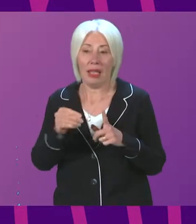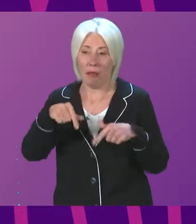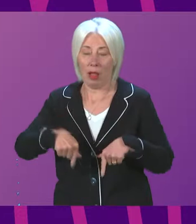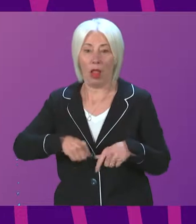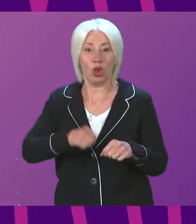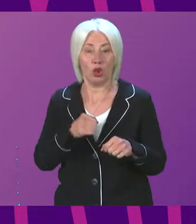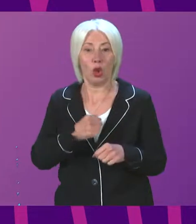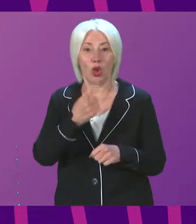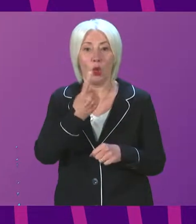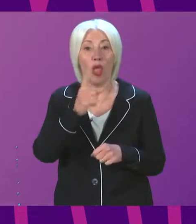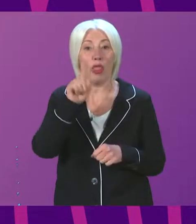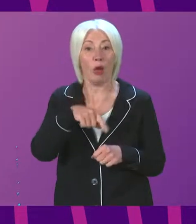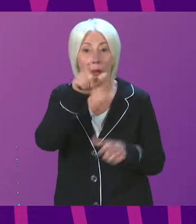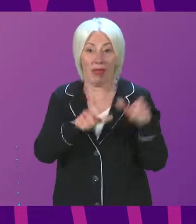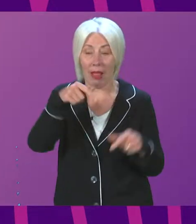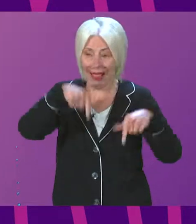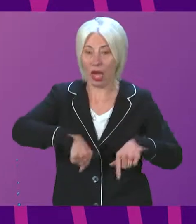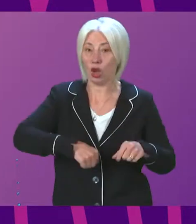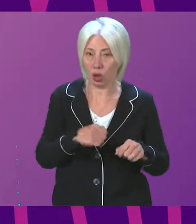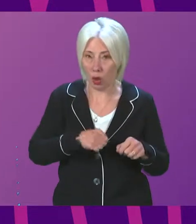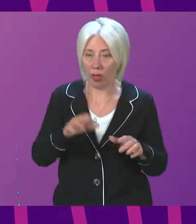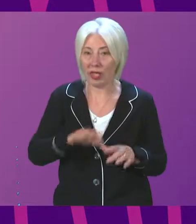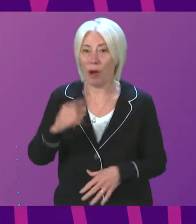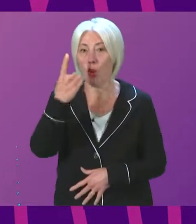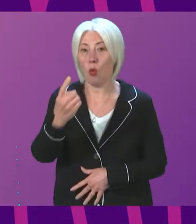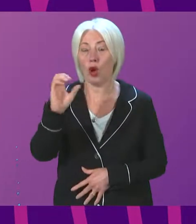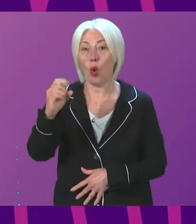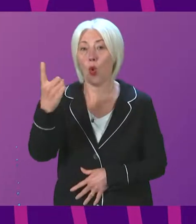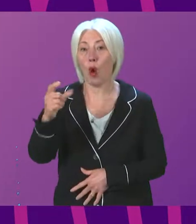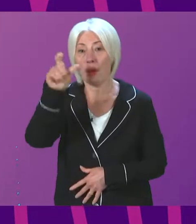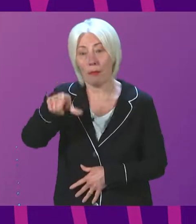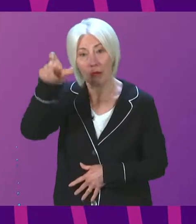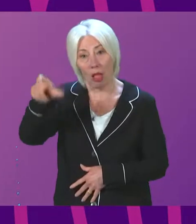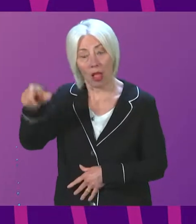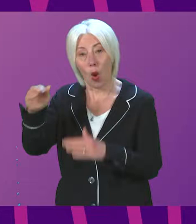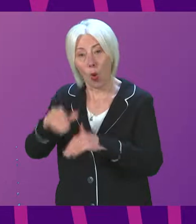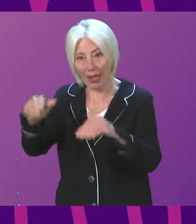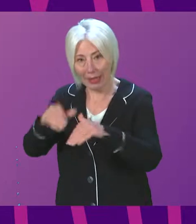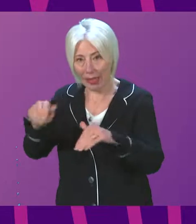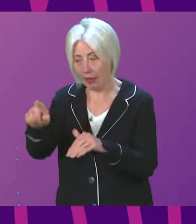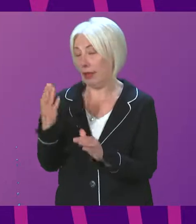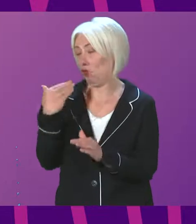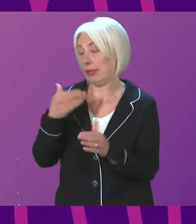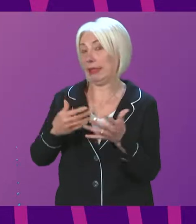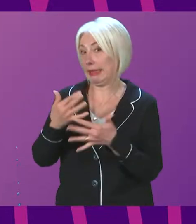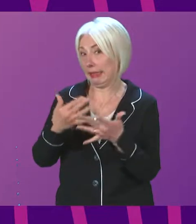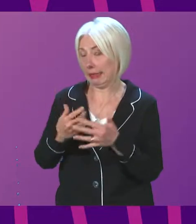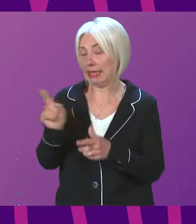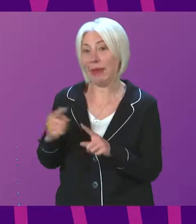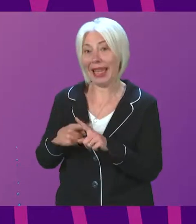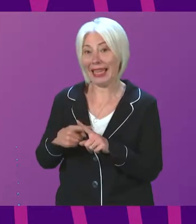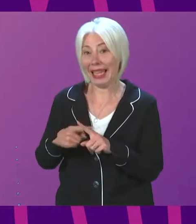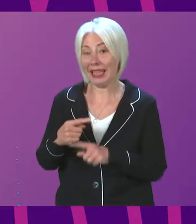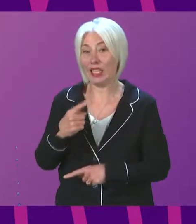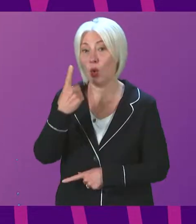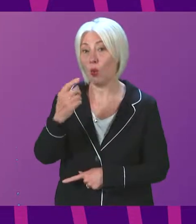per 1,000 of the population, there are 101 patients waiting. These are the most recent statistics. In England, that